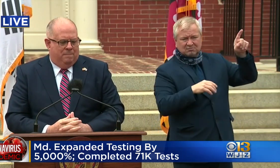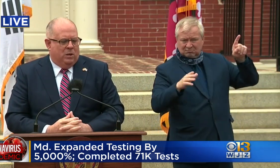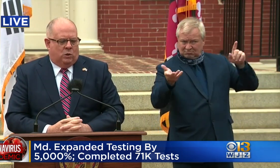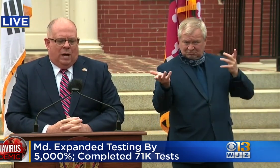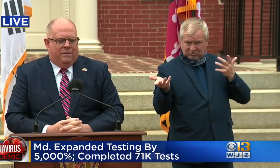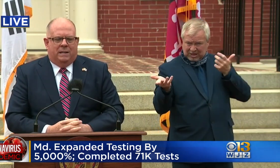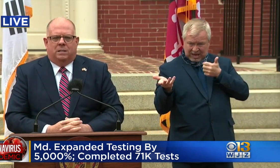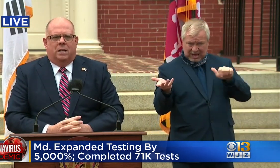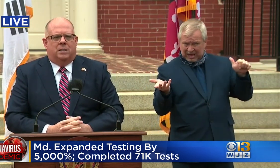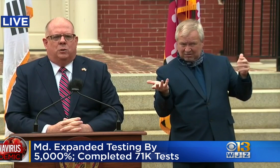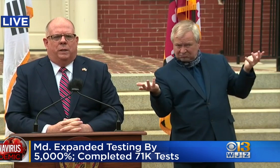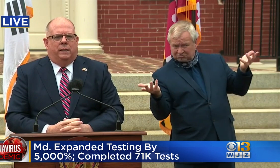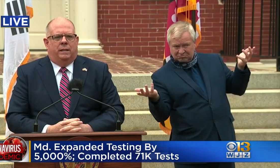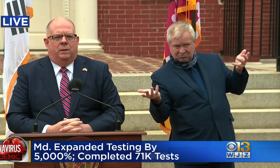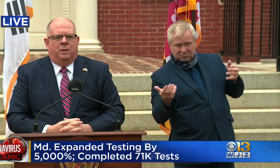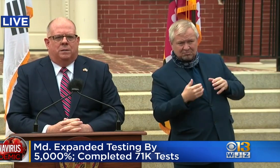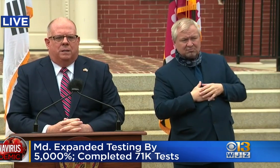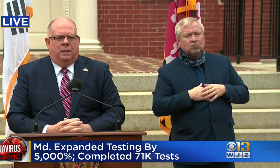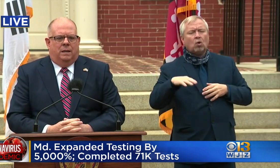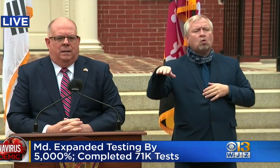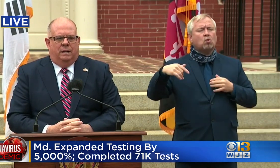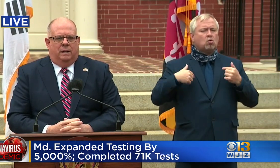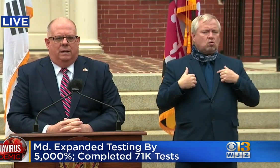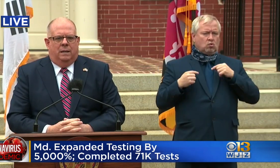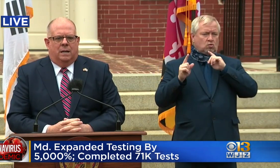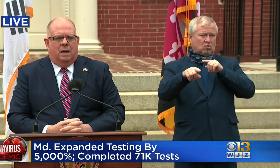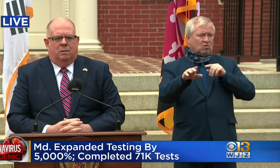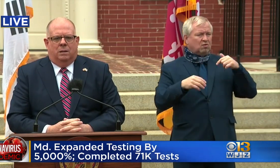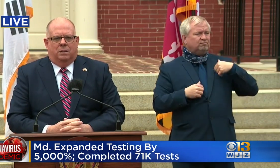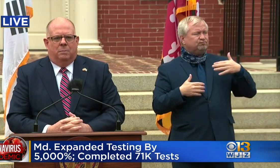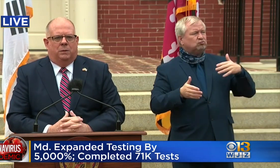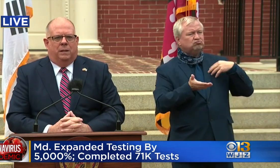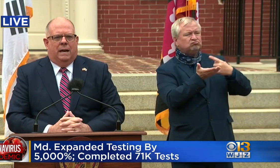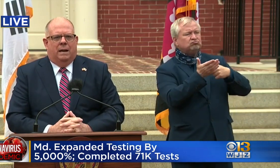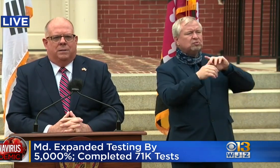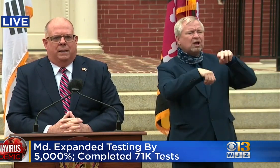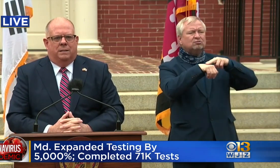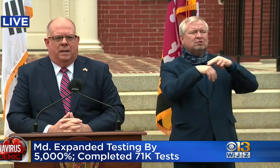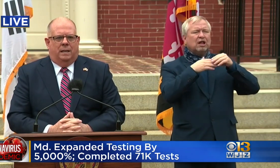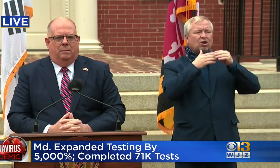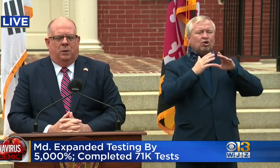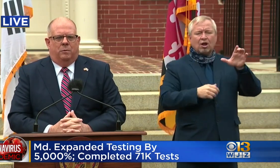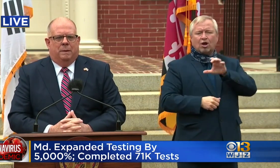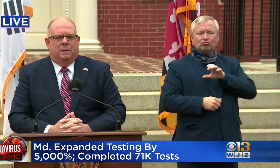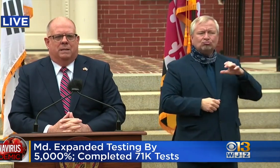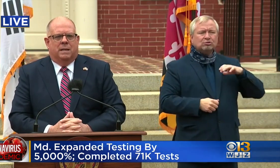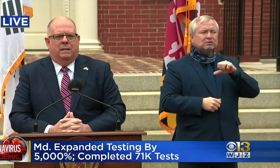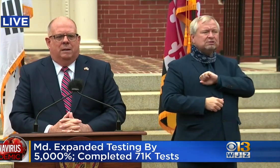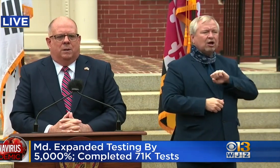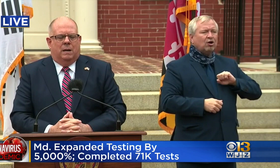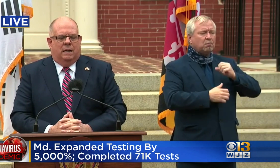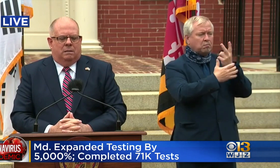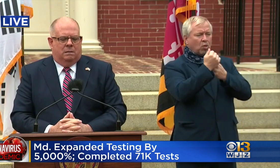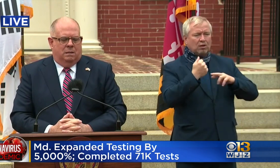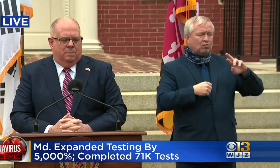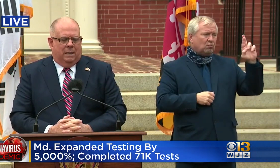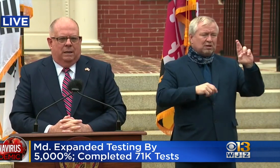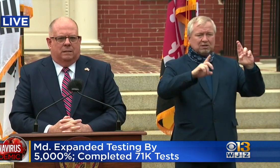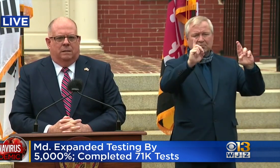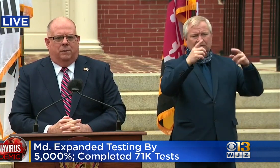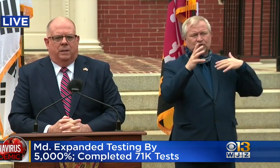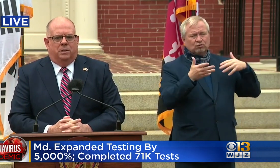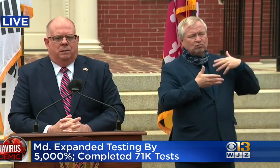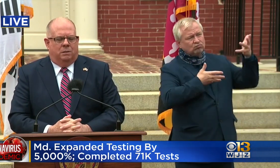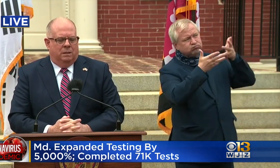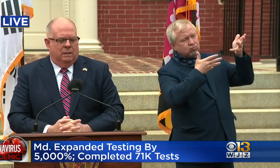So I've had discussions with leaders in Congress in both the House and the Senate, both Republicans and Democrats, about